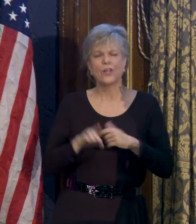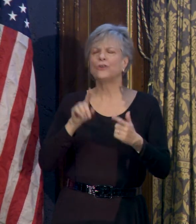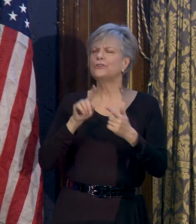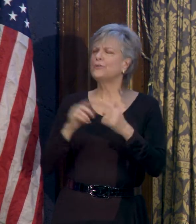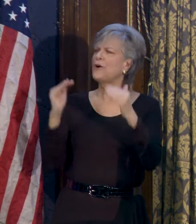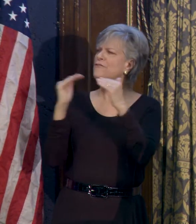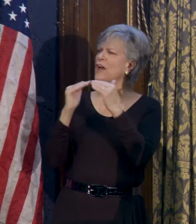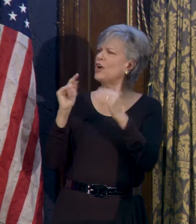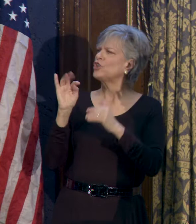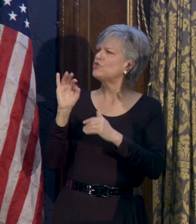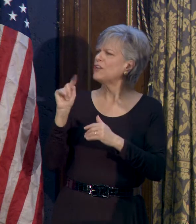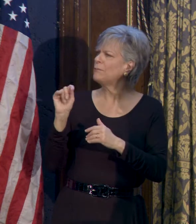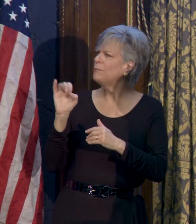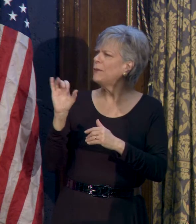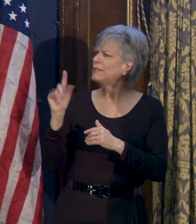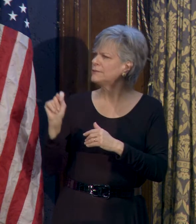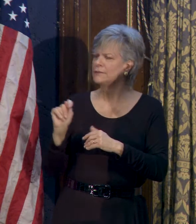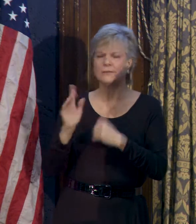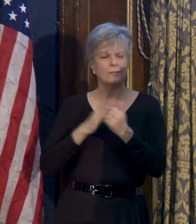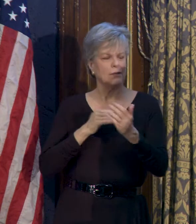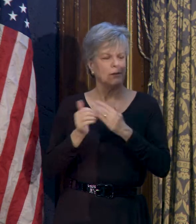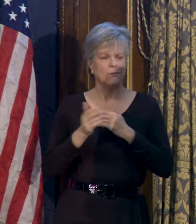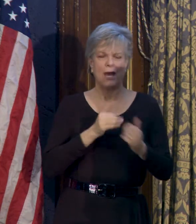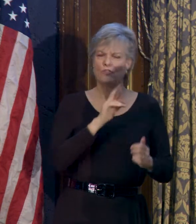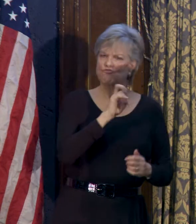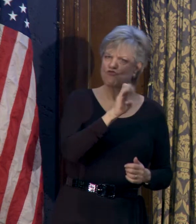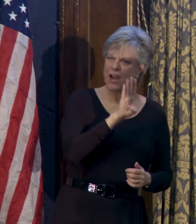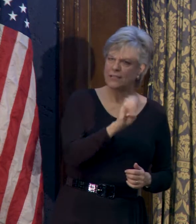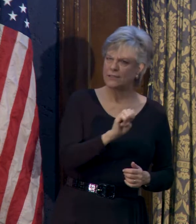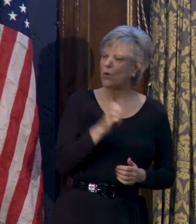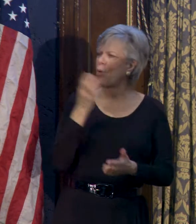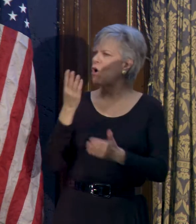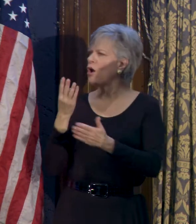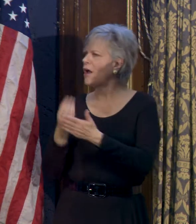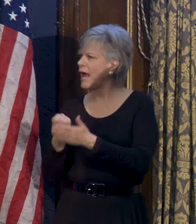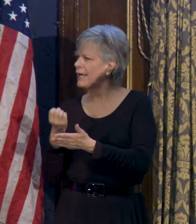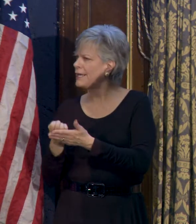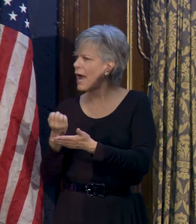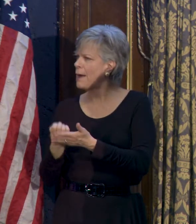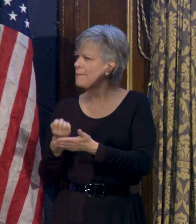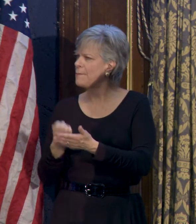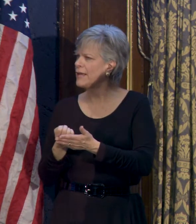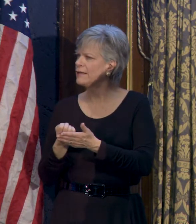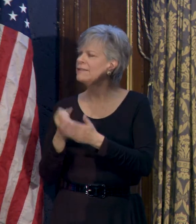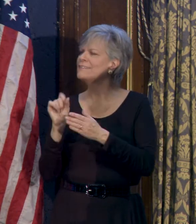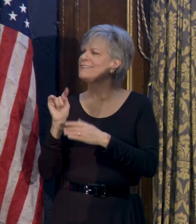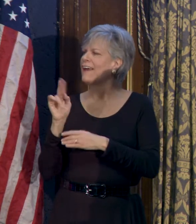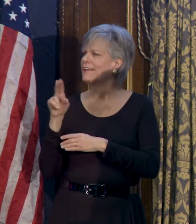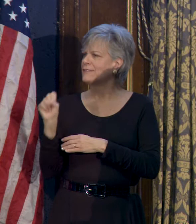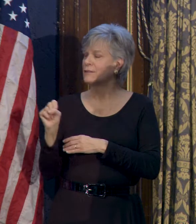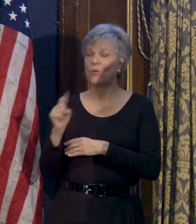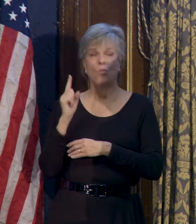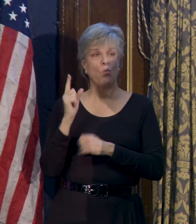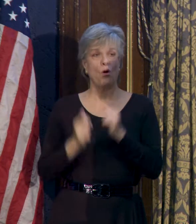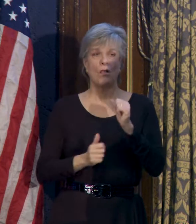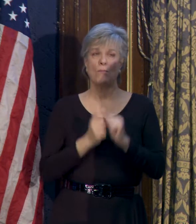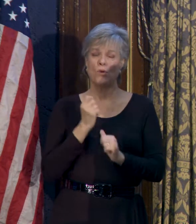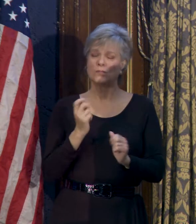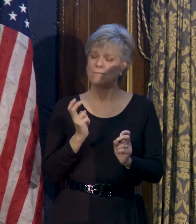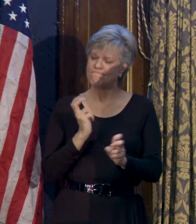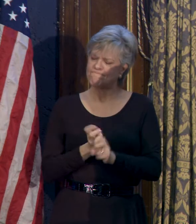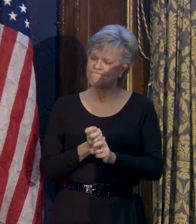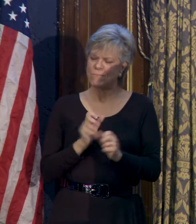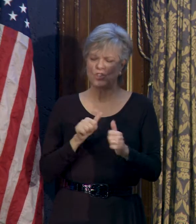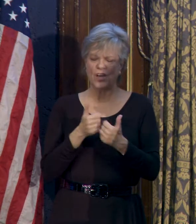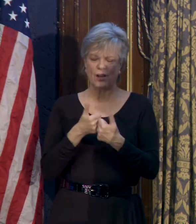regardless of race or economic status. One of the most pressing challenges to creating safe and thriving